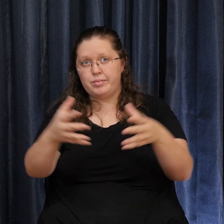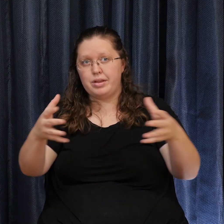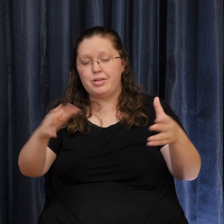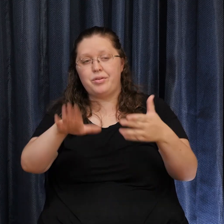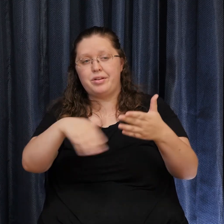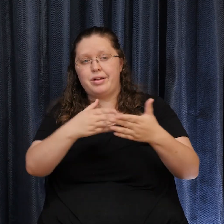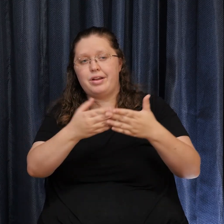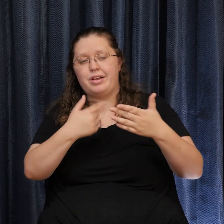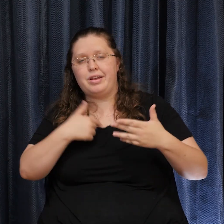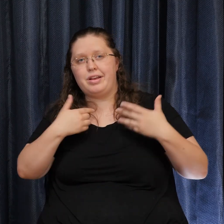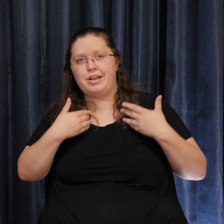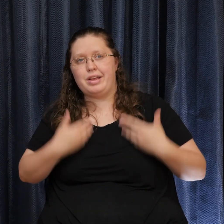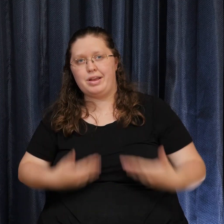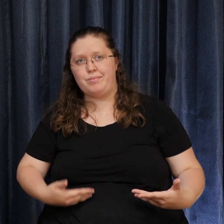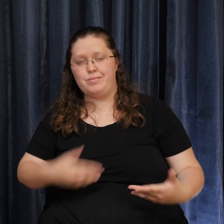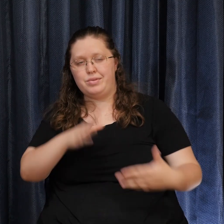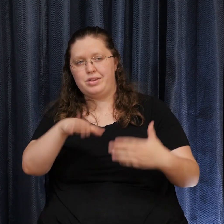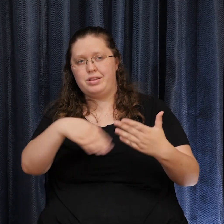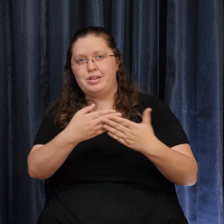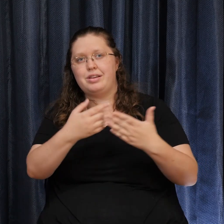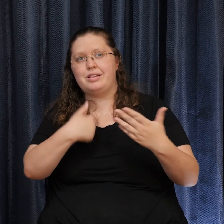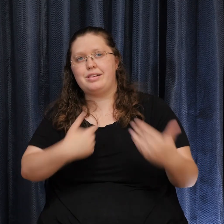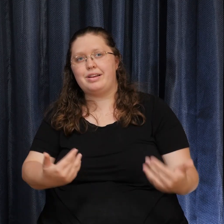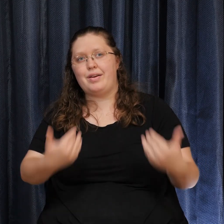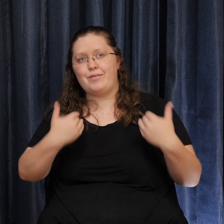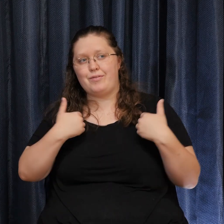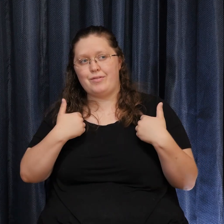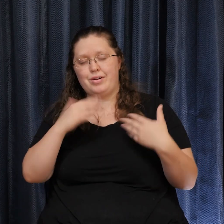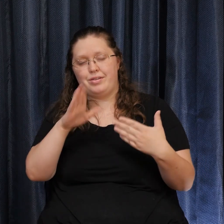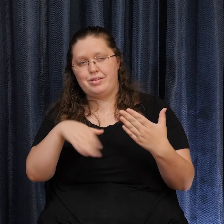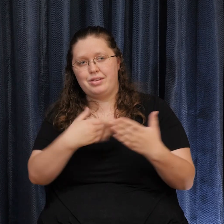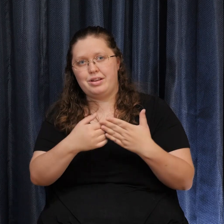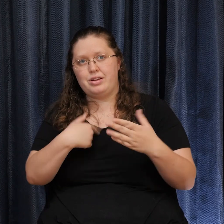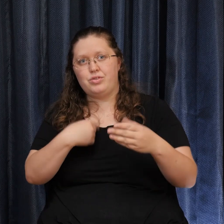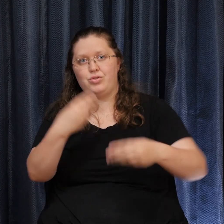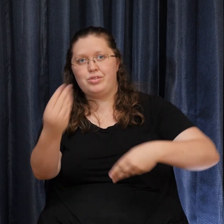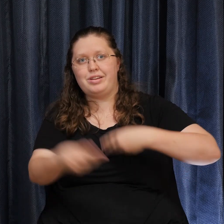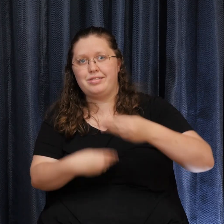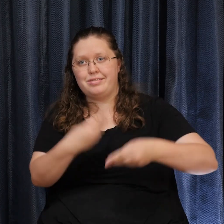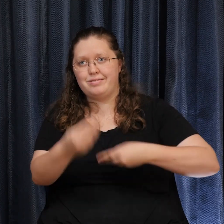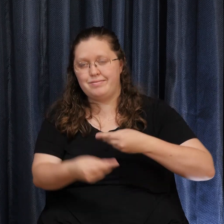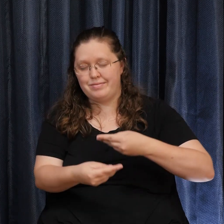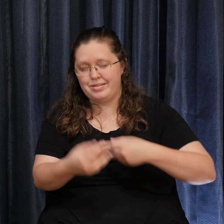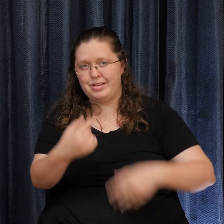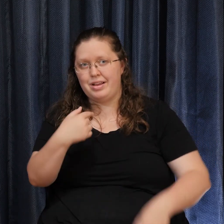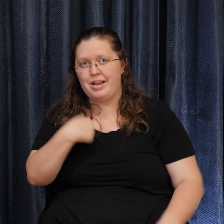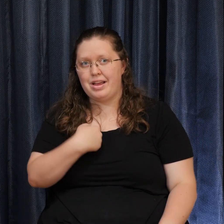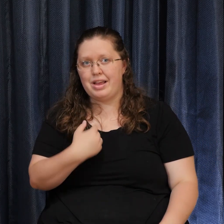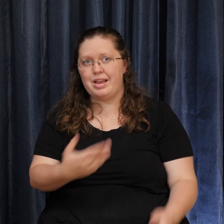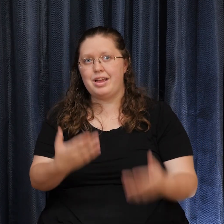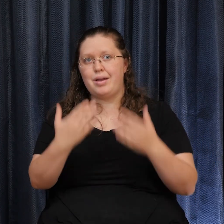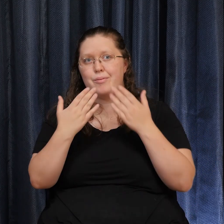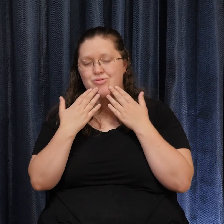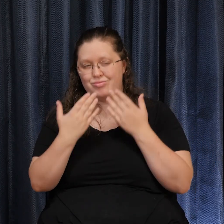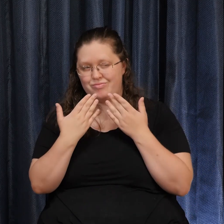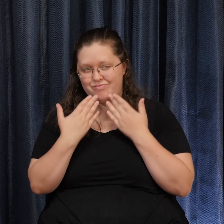that I am All that I have All that I circulate And I am grateful